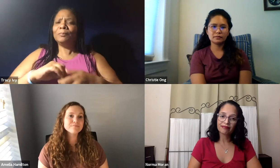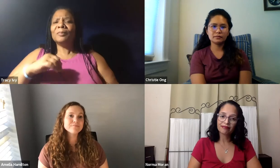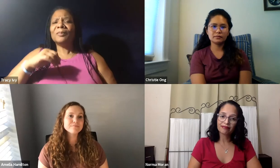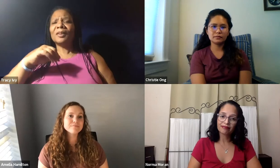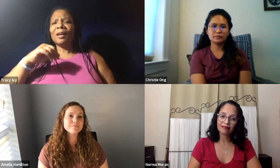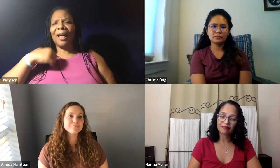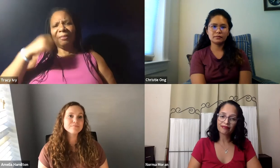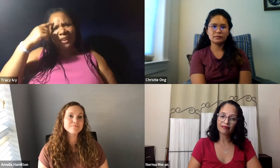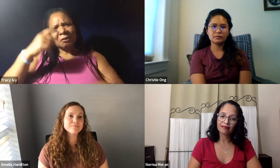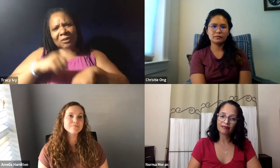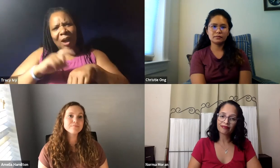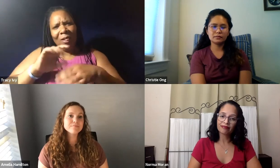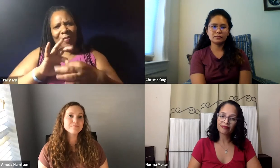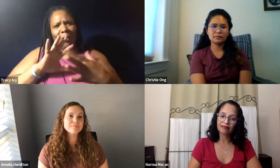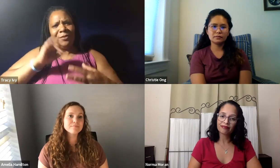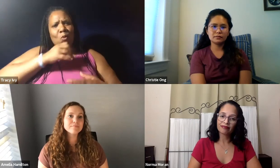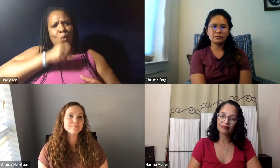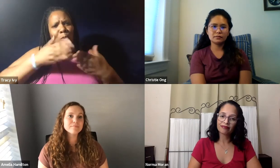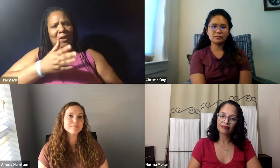can network with people, and really be there to support each other.